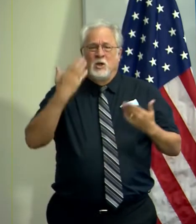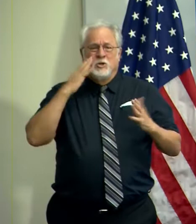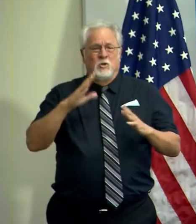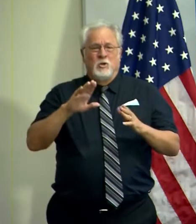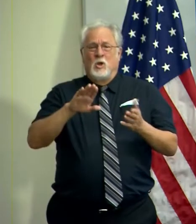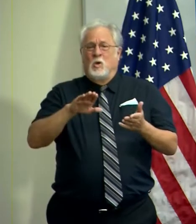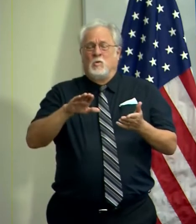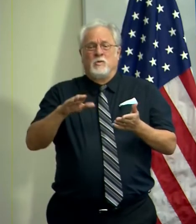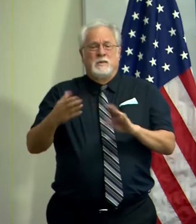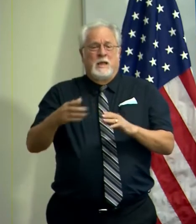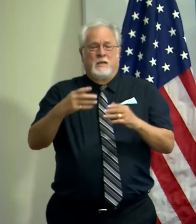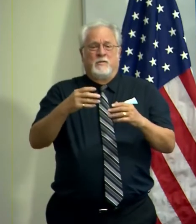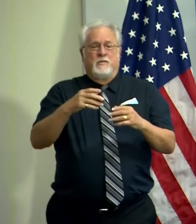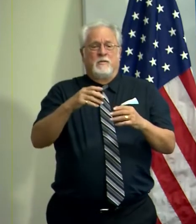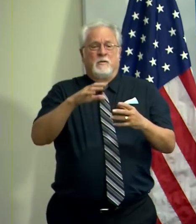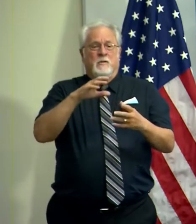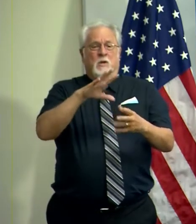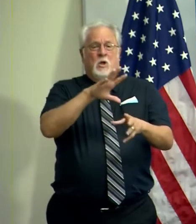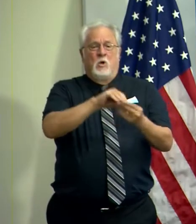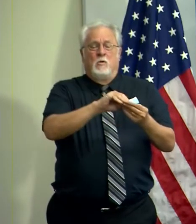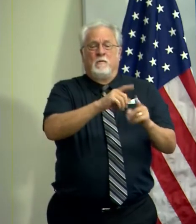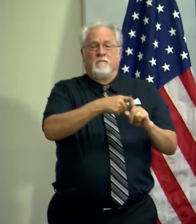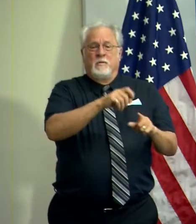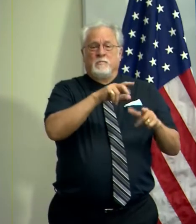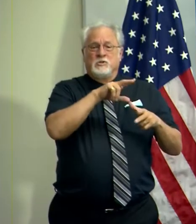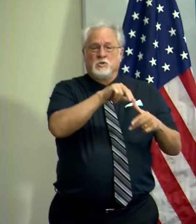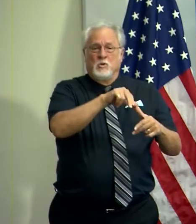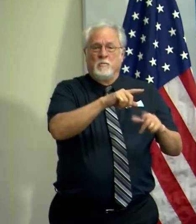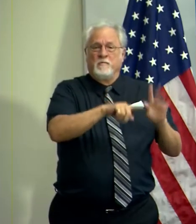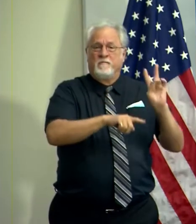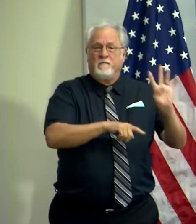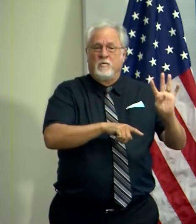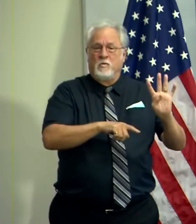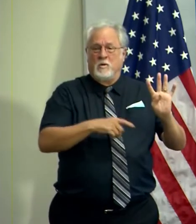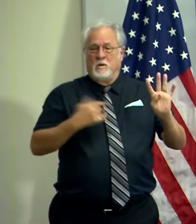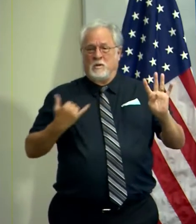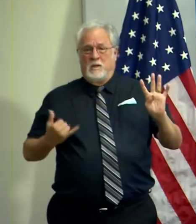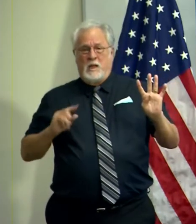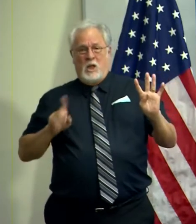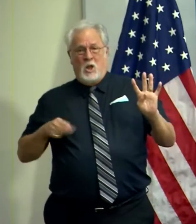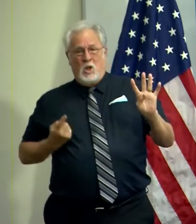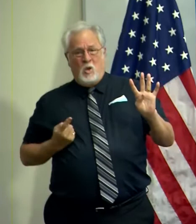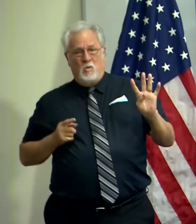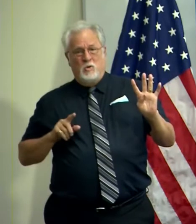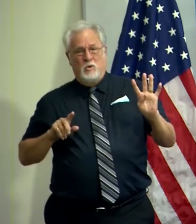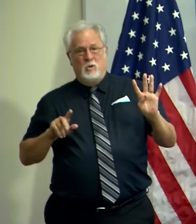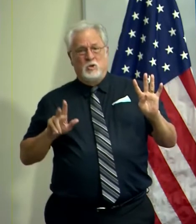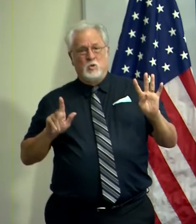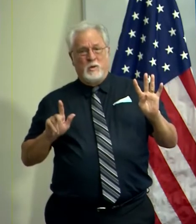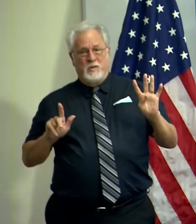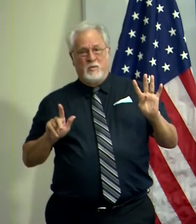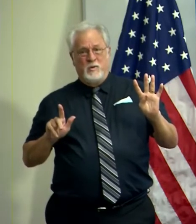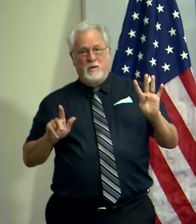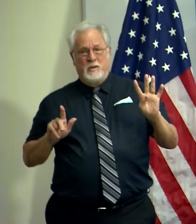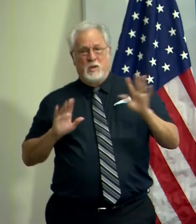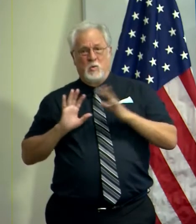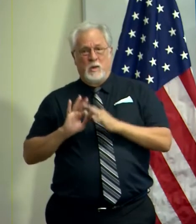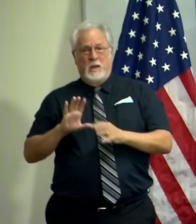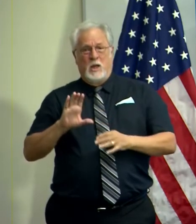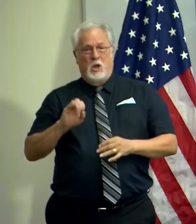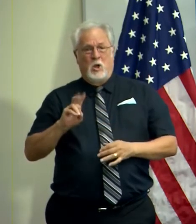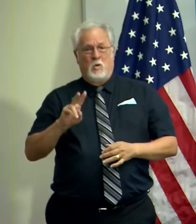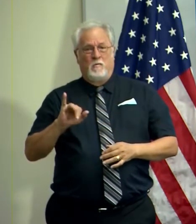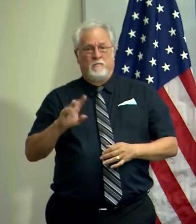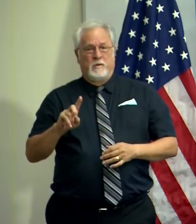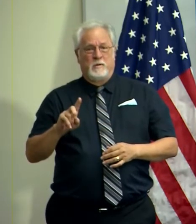death total from the storm, but but thus far it's four today alone 23 related to COVID.